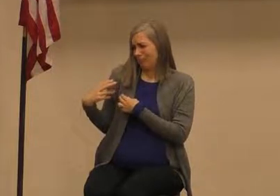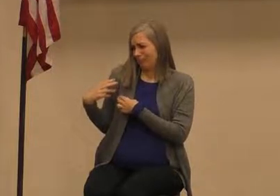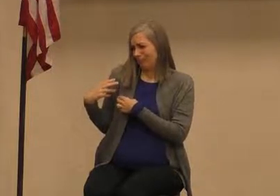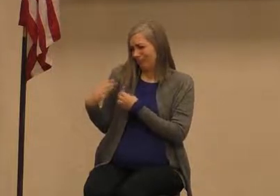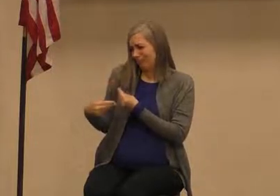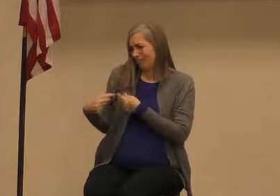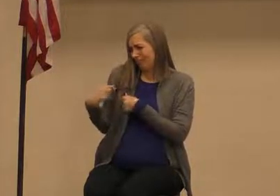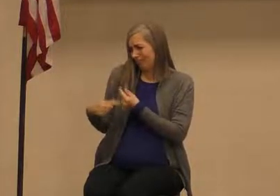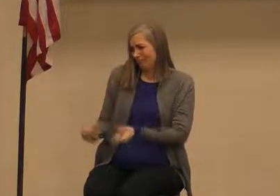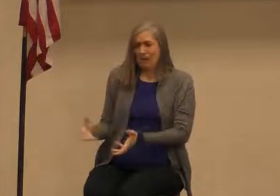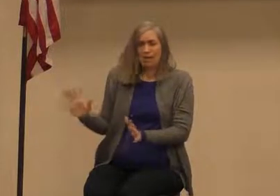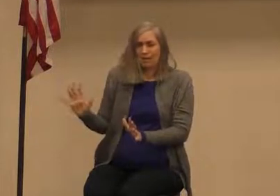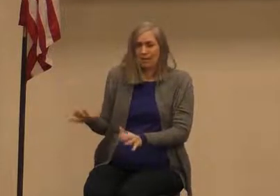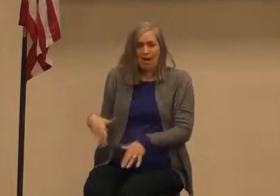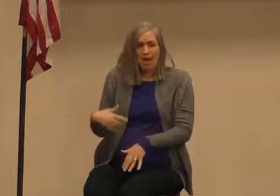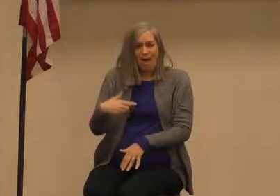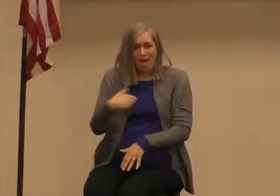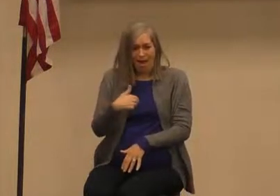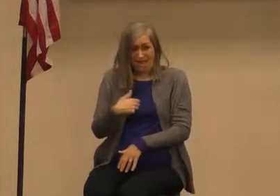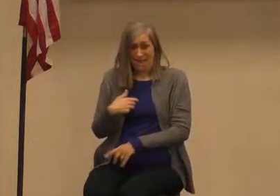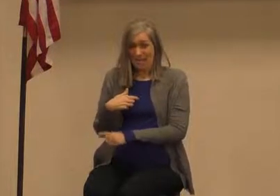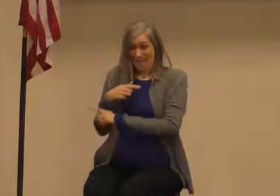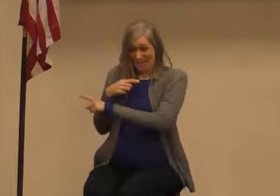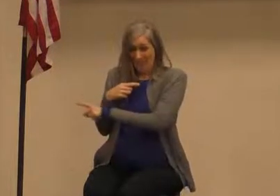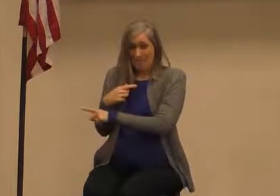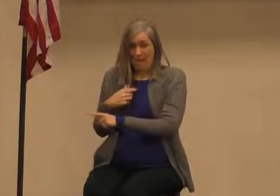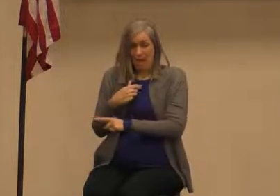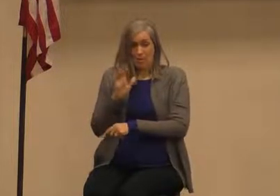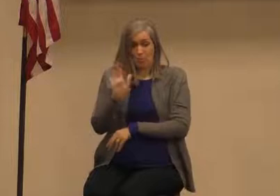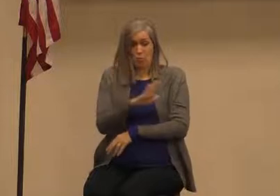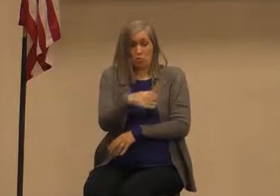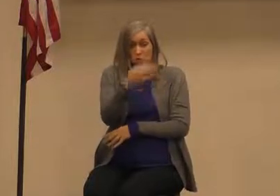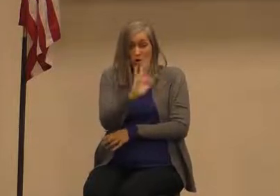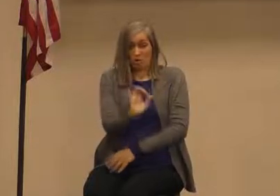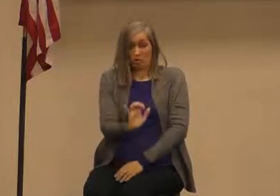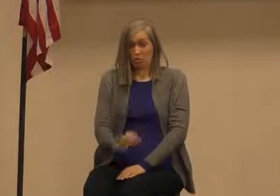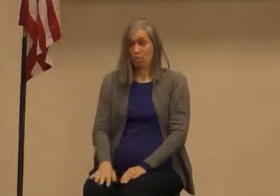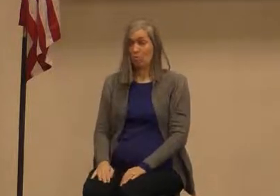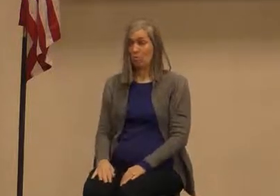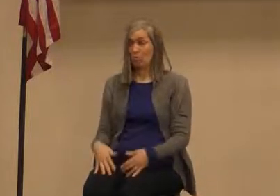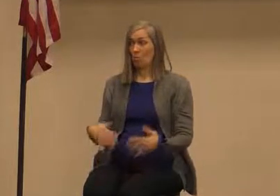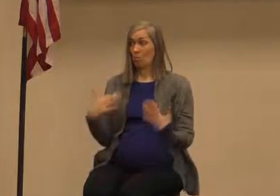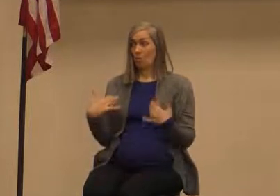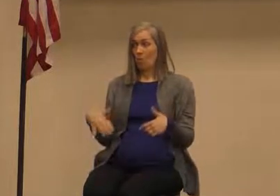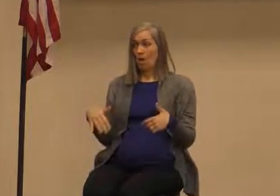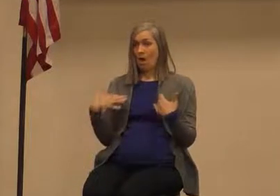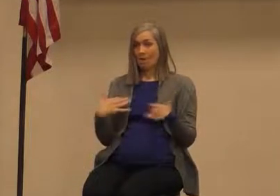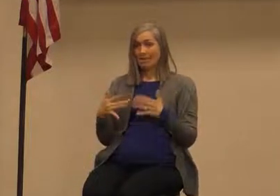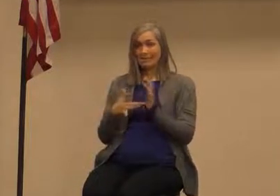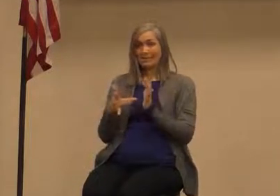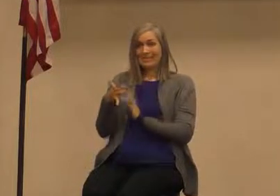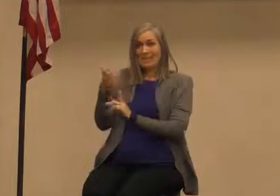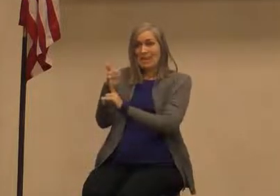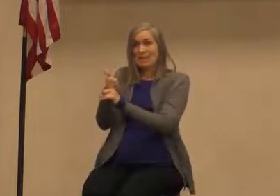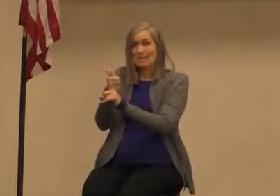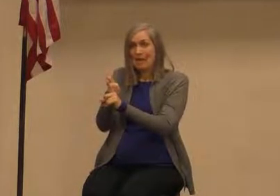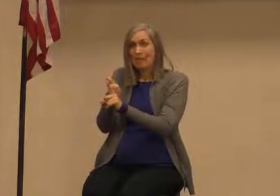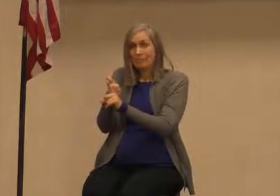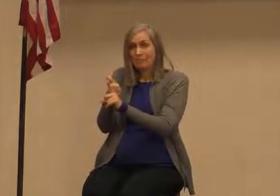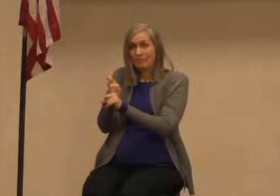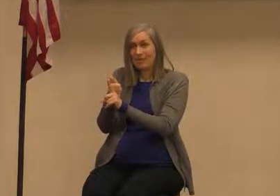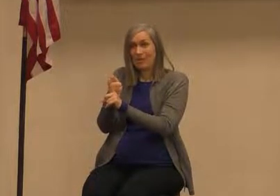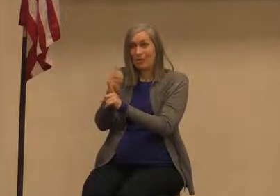and I am your God too man see Jesus is Yahweh we have these